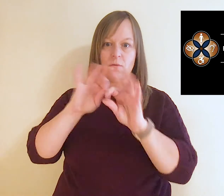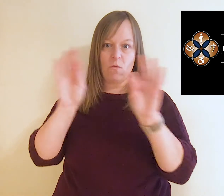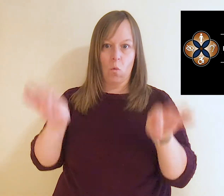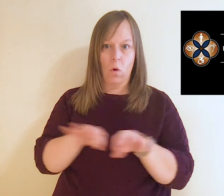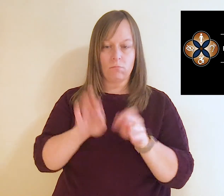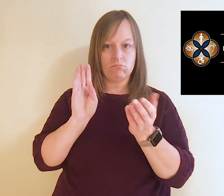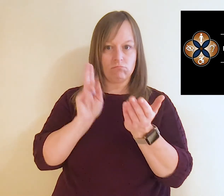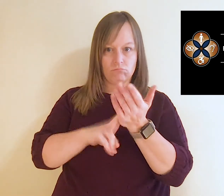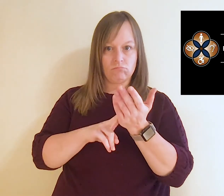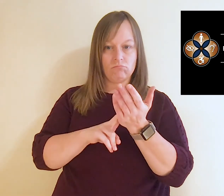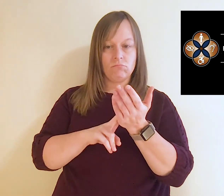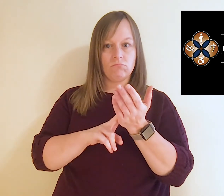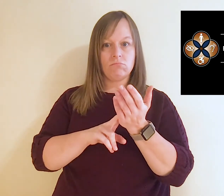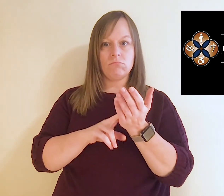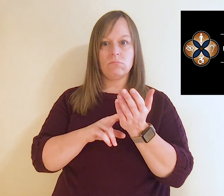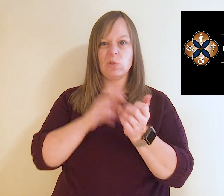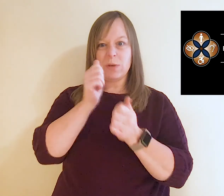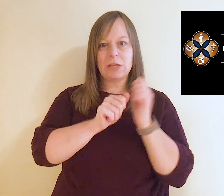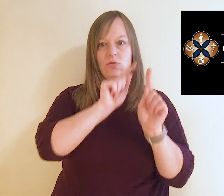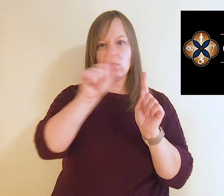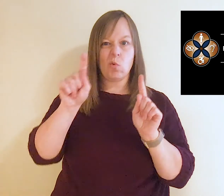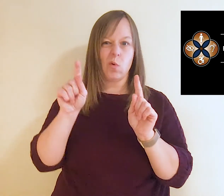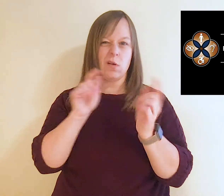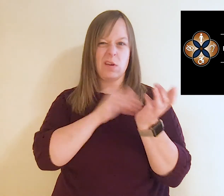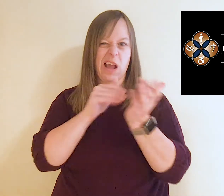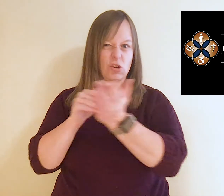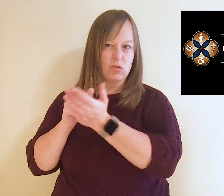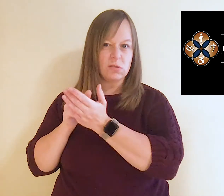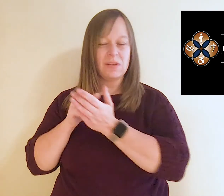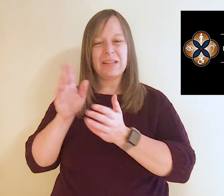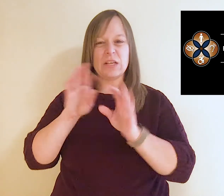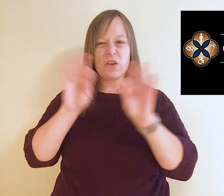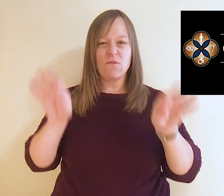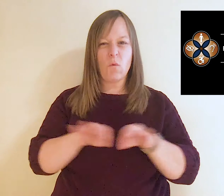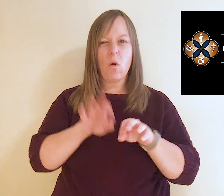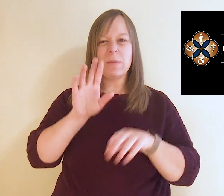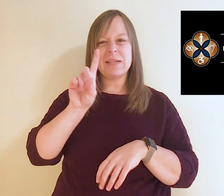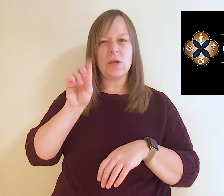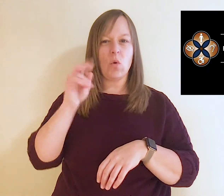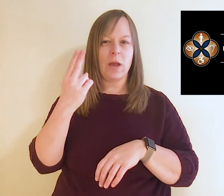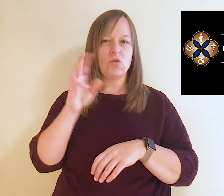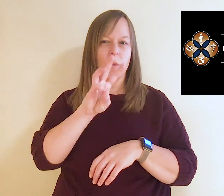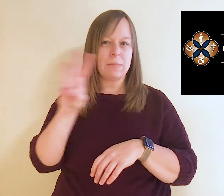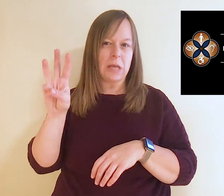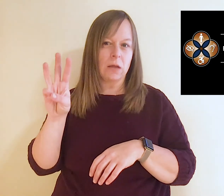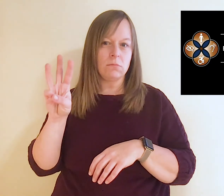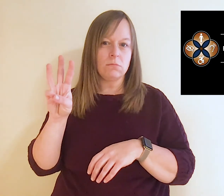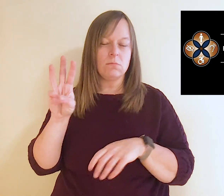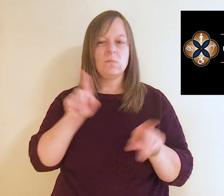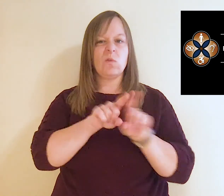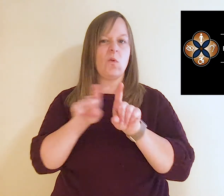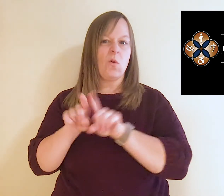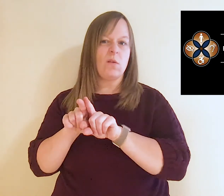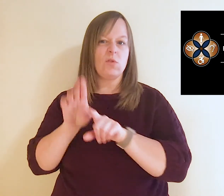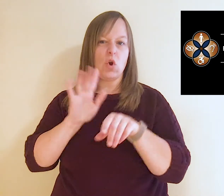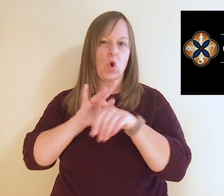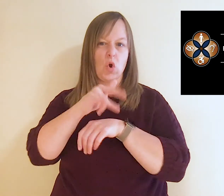telehealth form to your child service provider. This consent form is on DOH's website and is still on our early